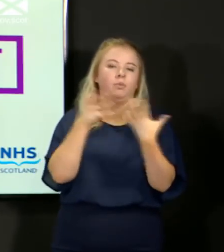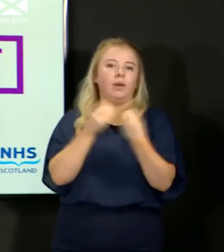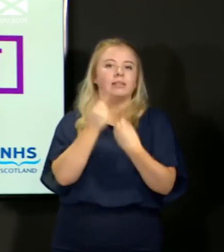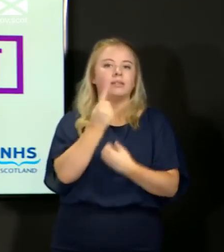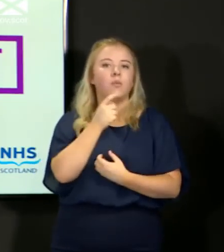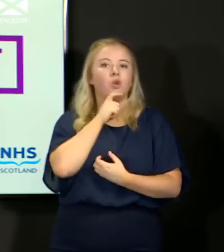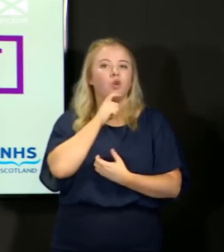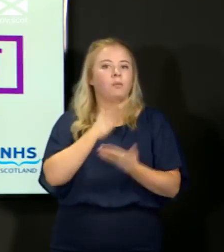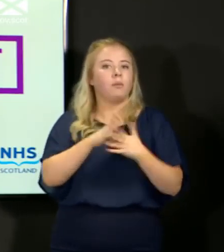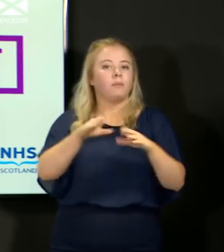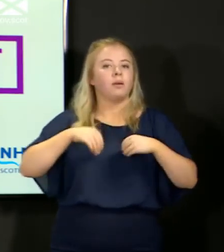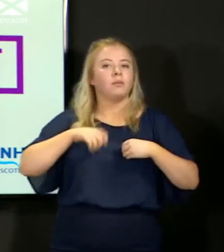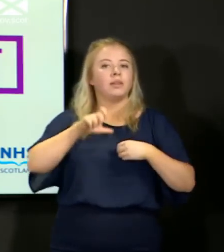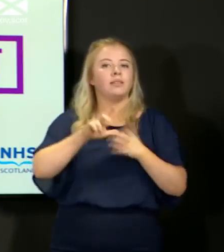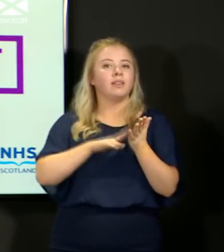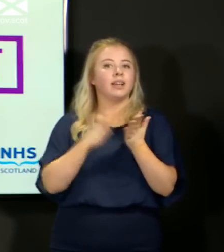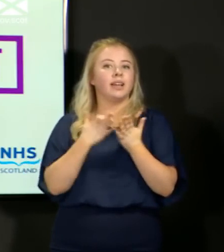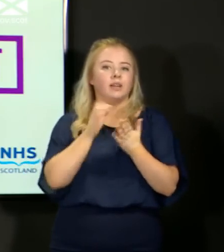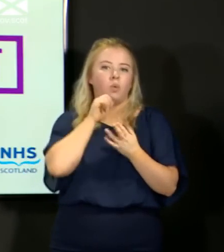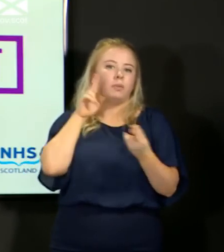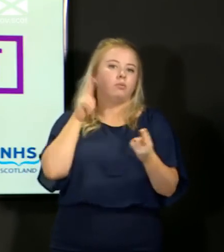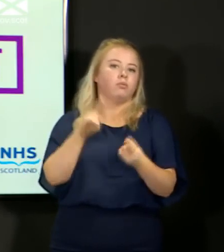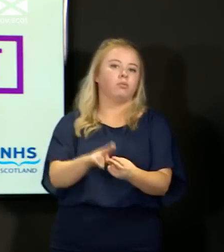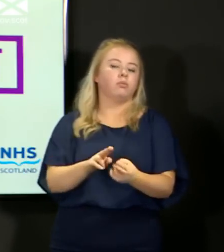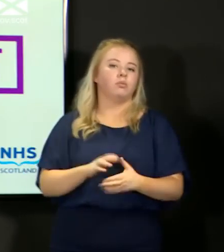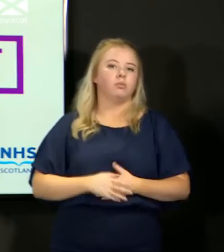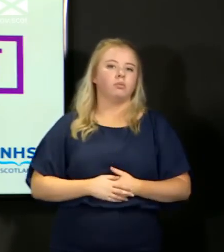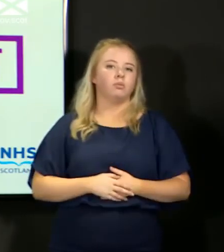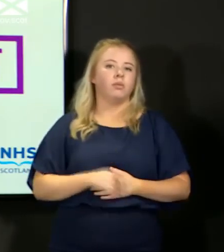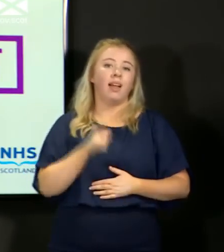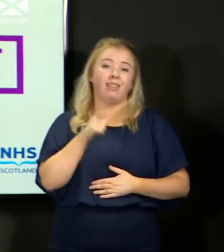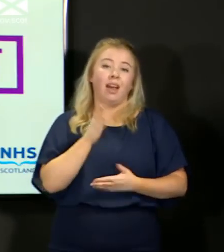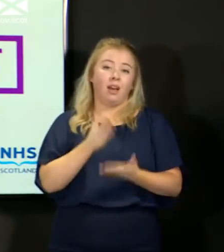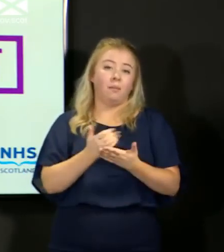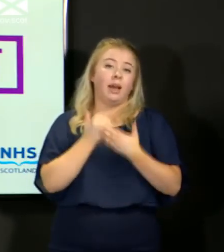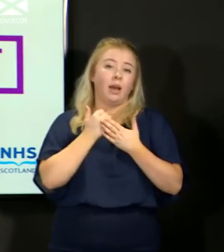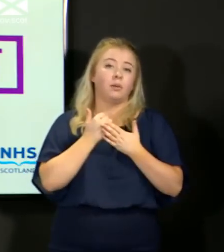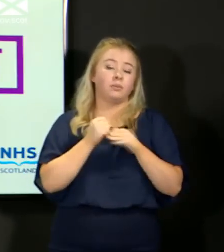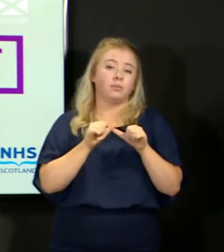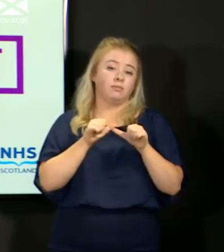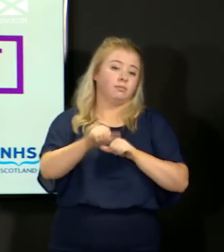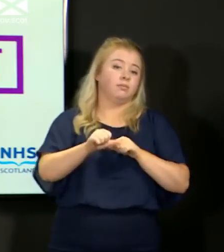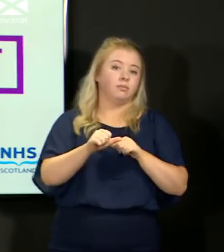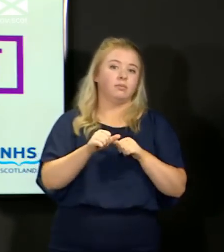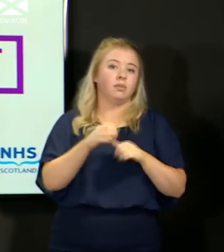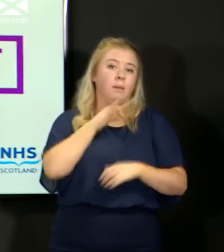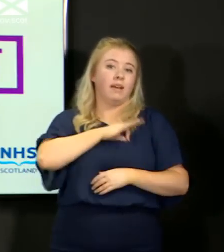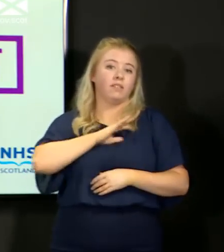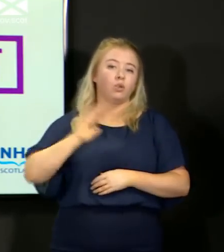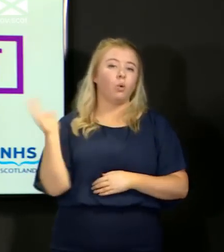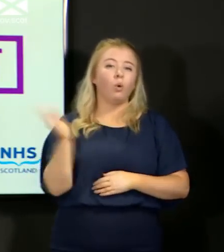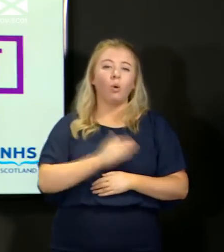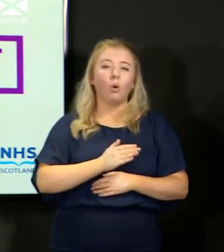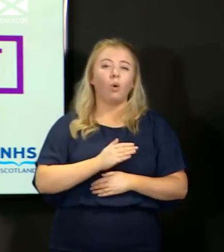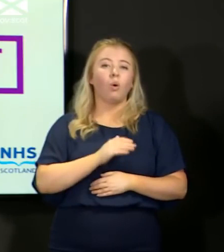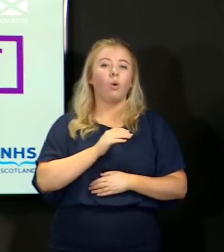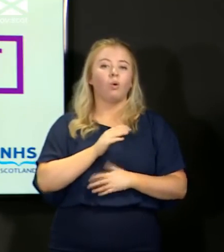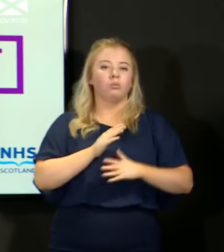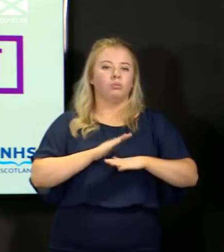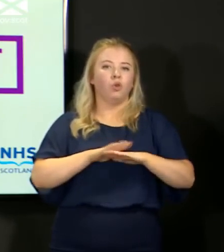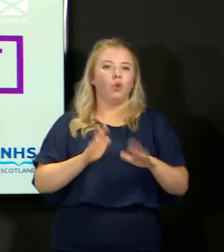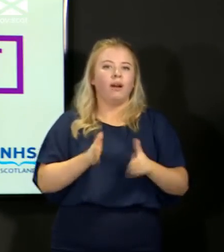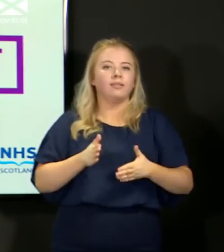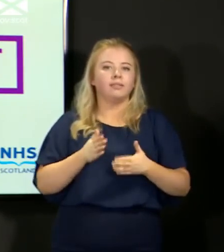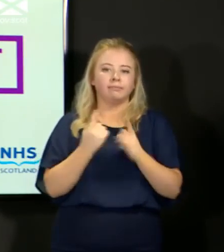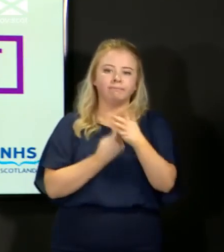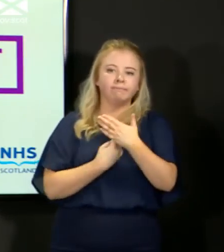will be kept to as low level as possible. And that, of course, helps us then, it's a benefit to everyone in terms of not having to